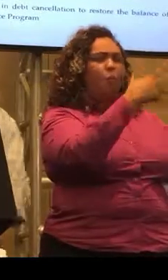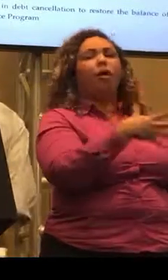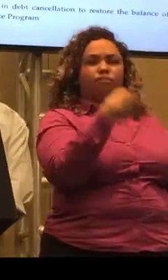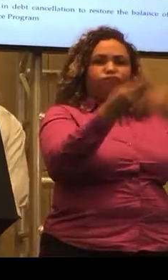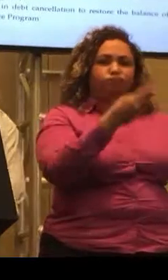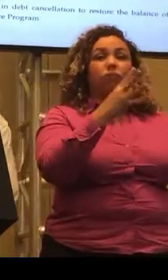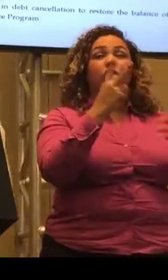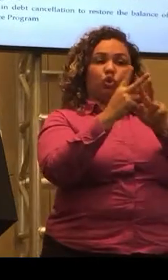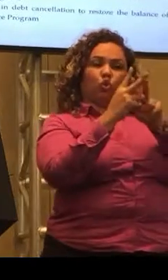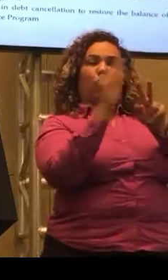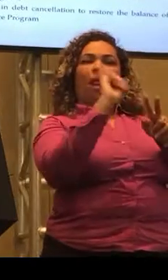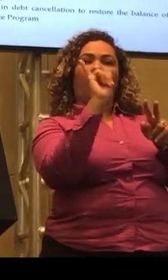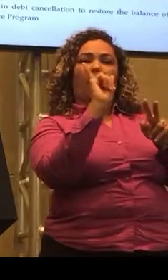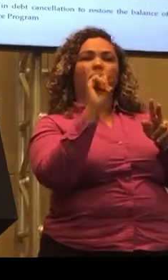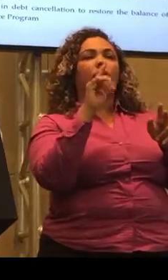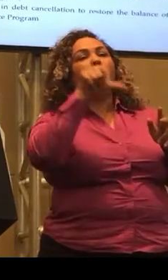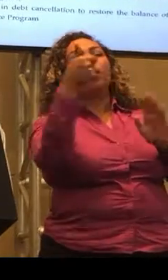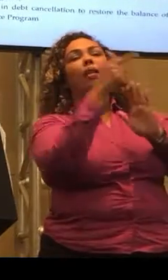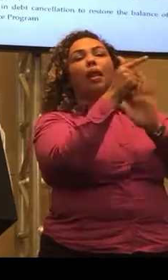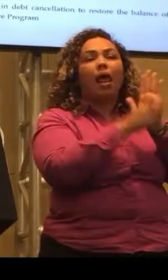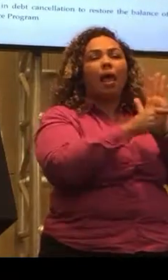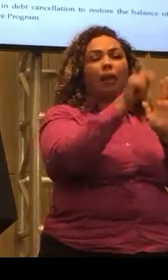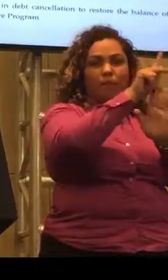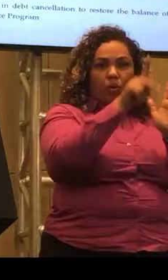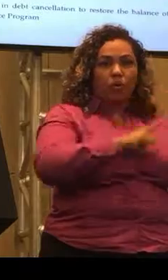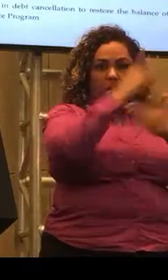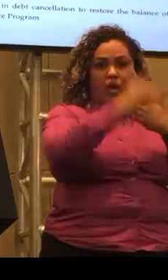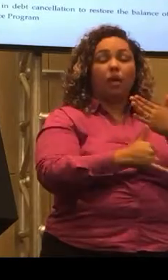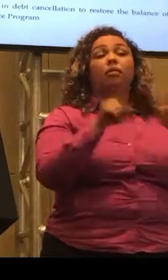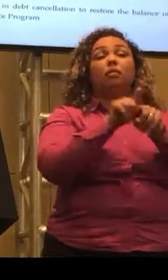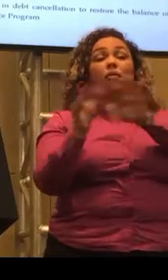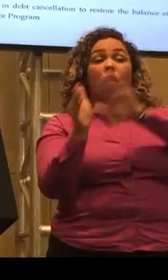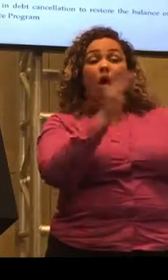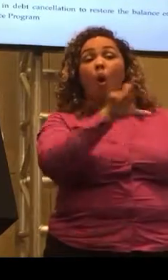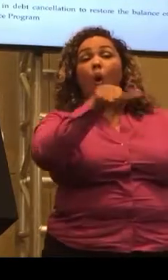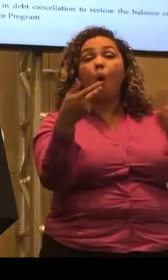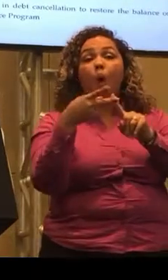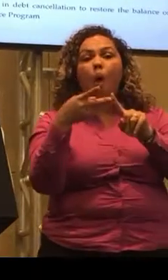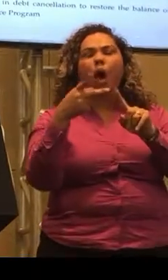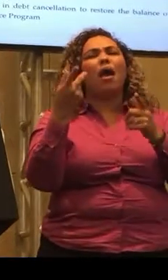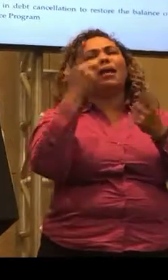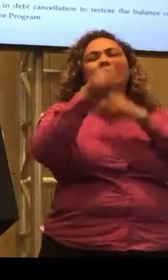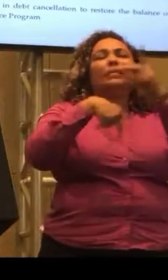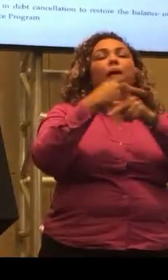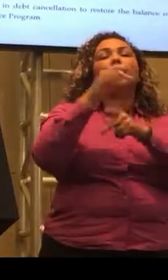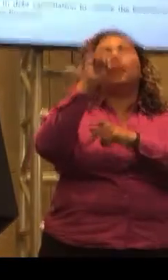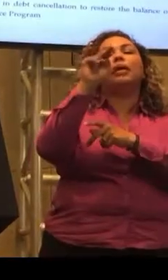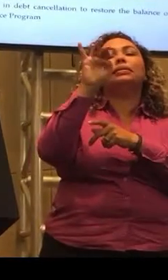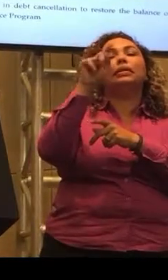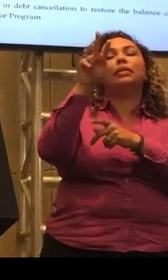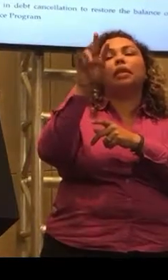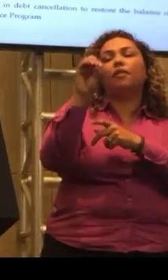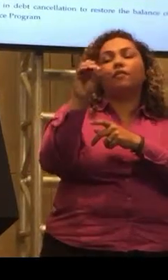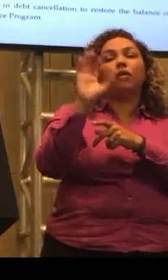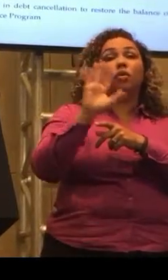Those are two of the measures. But we are also talking about what kind of incentive. And we are not talking about going